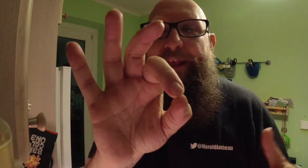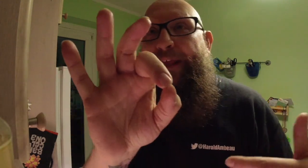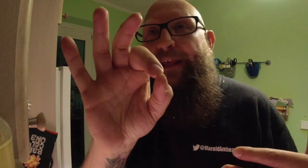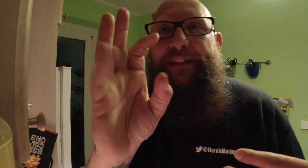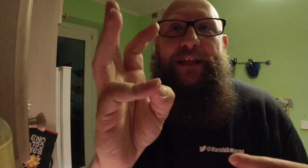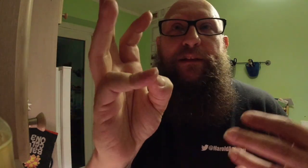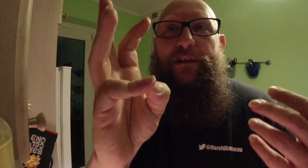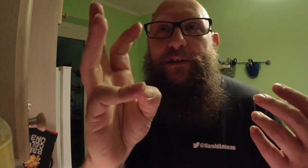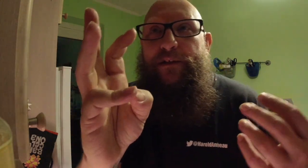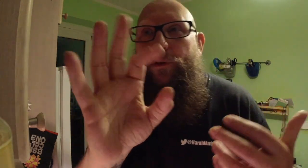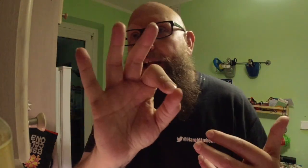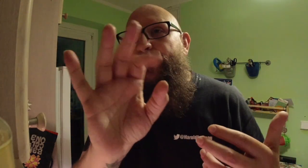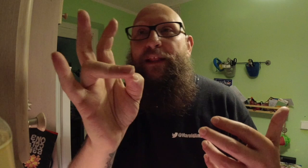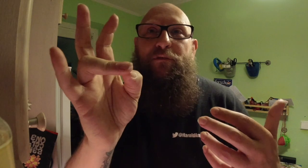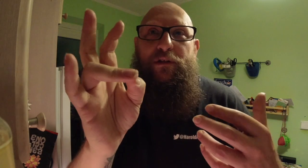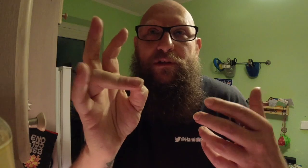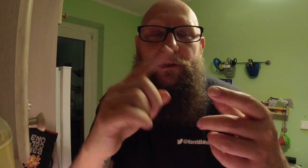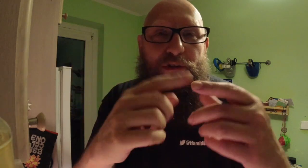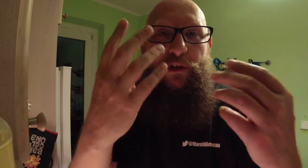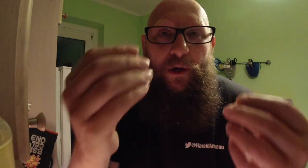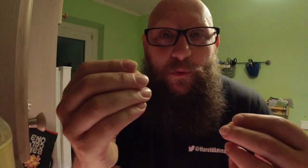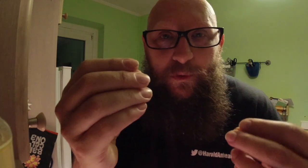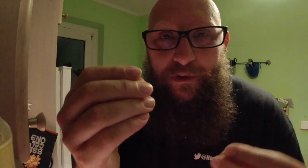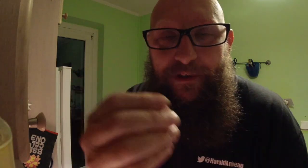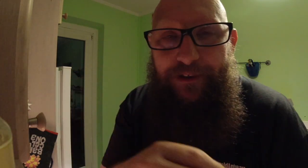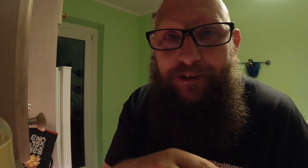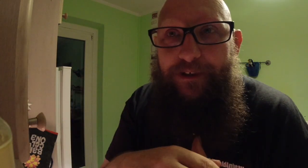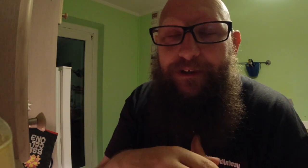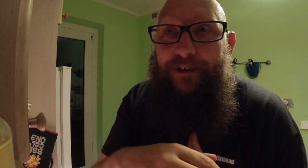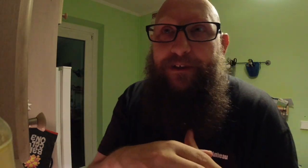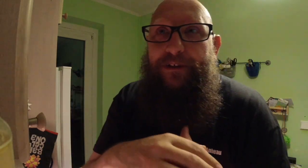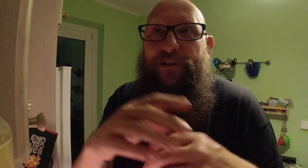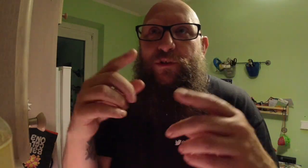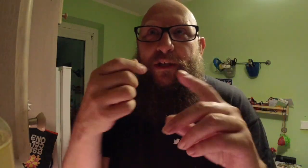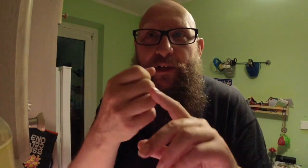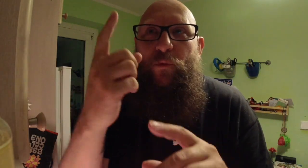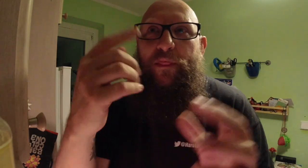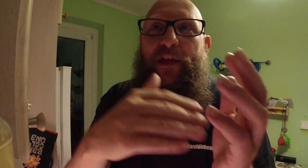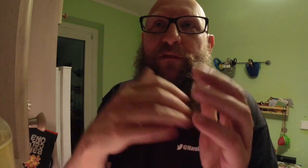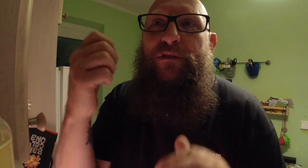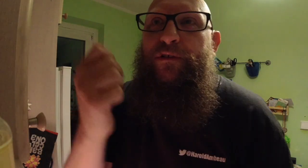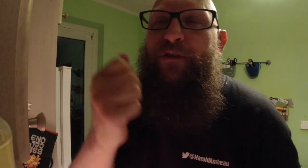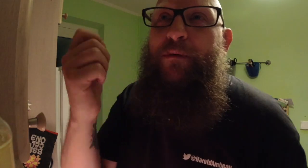296 or 97 to go. To hit 1000 subscribers.